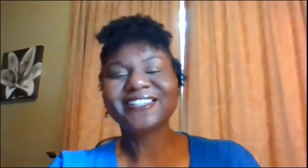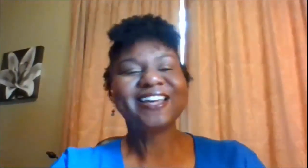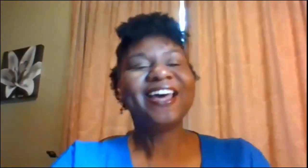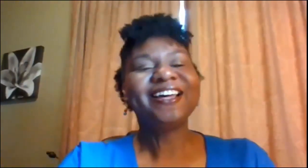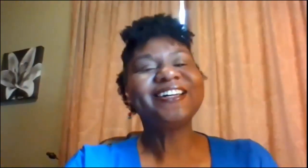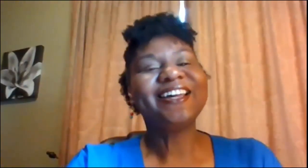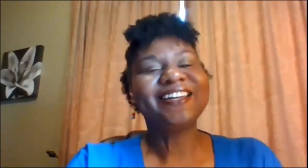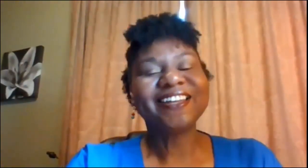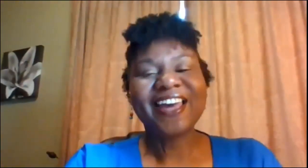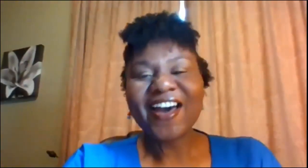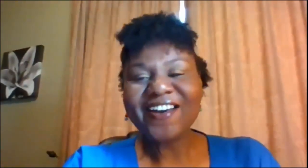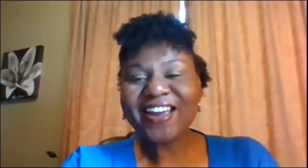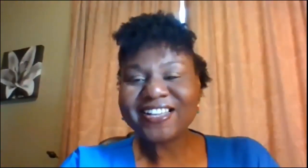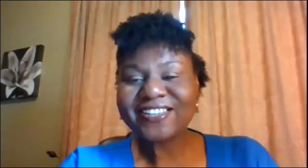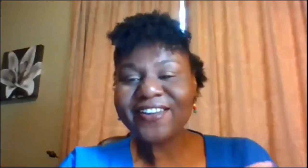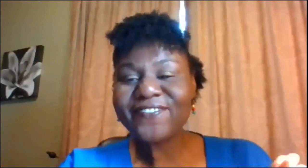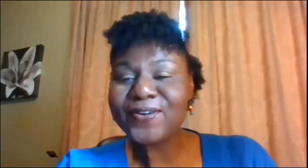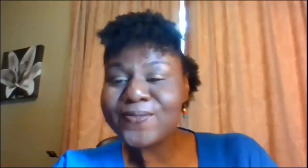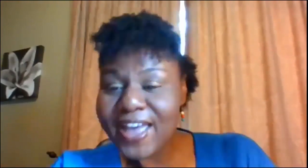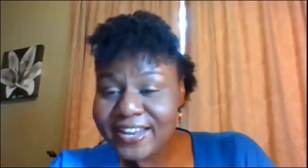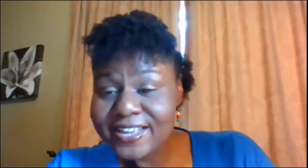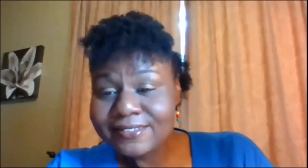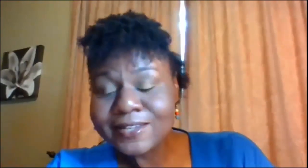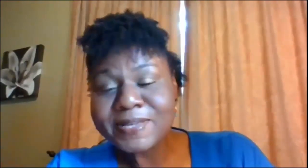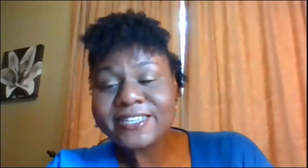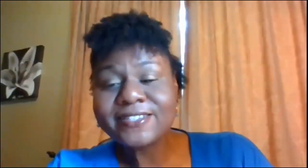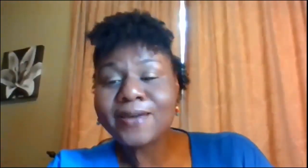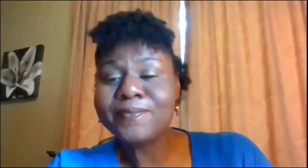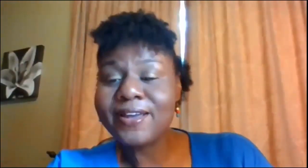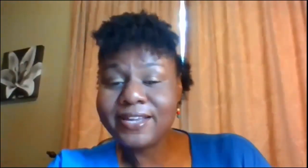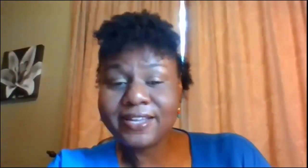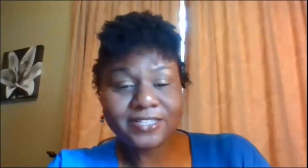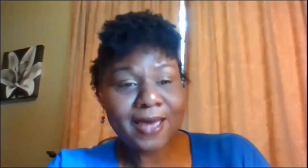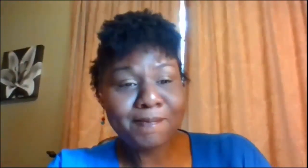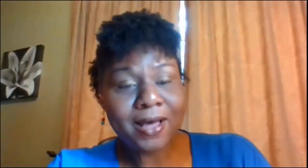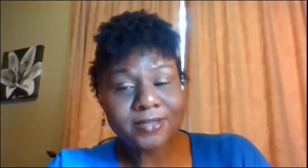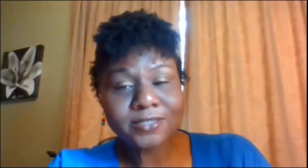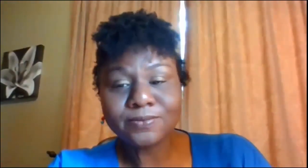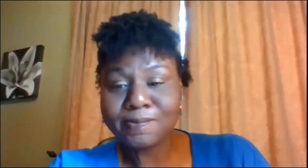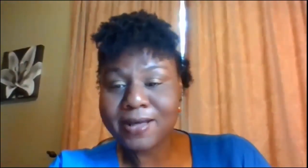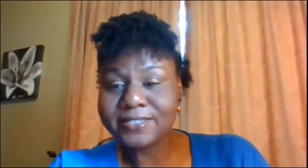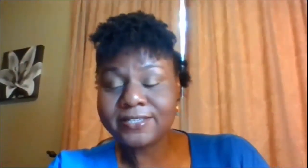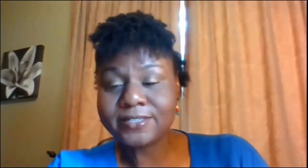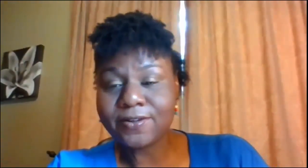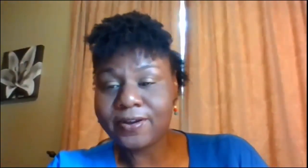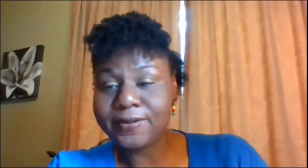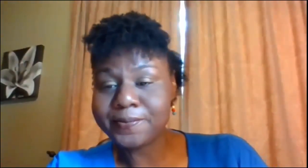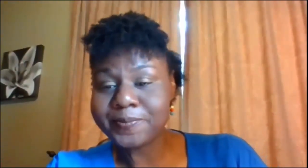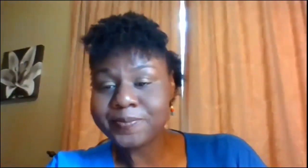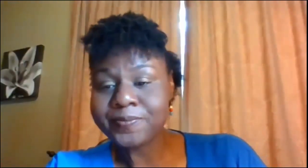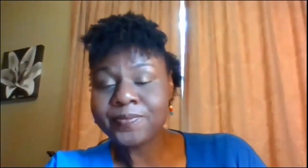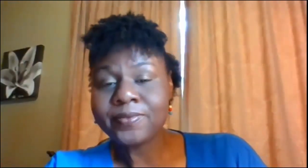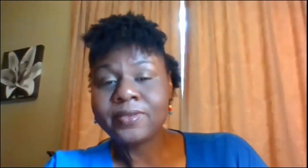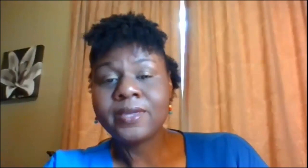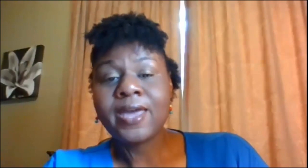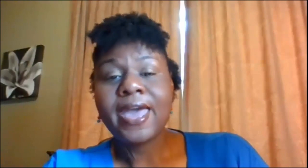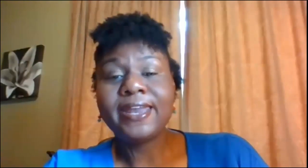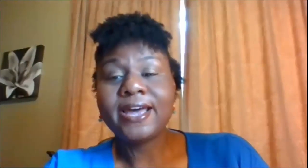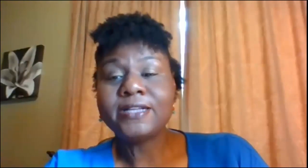good all right so if you're ready let me see you type ready in the chat box we're about to get started and I